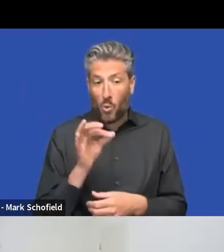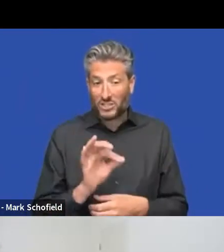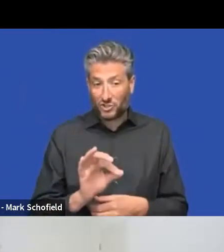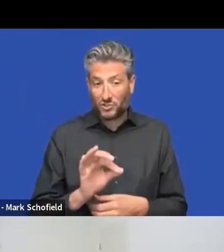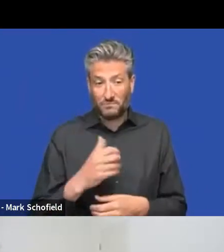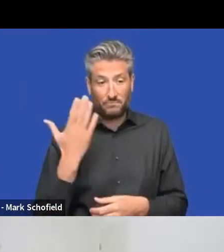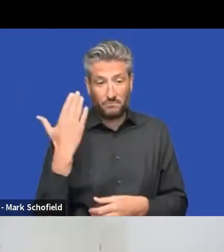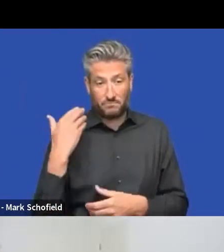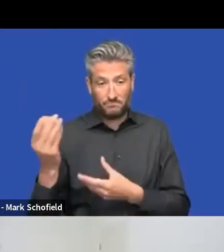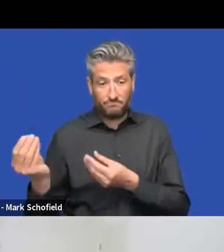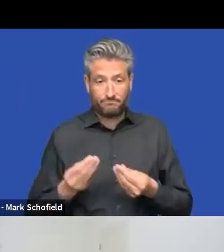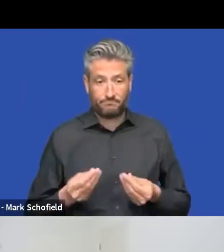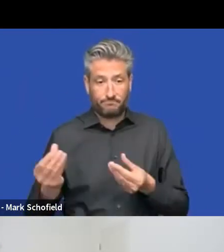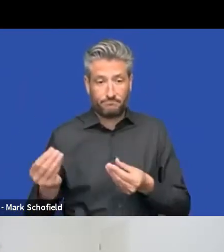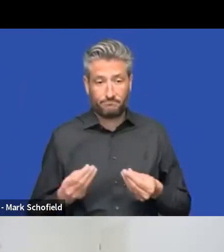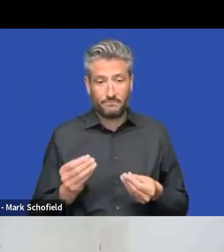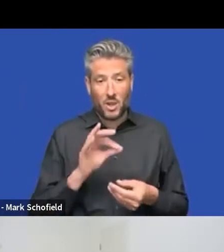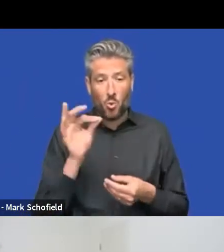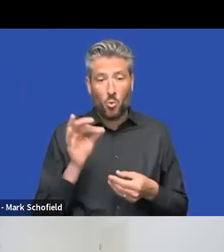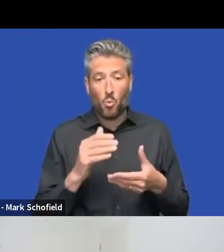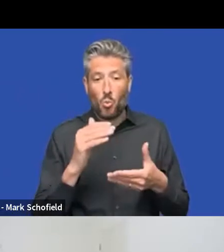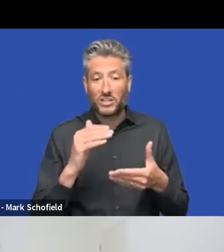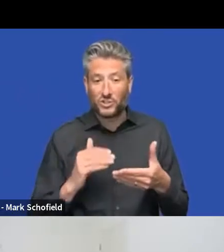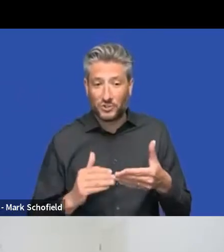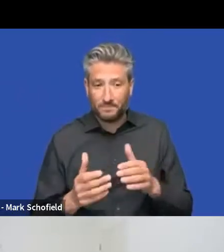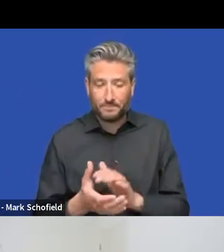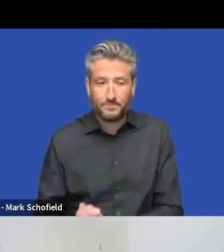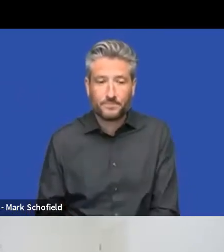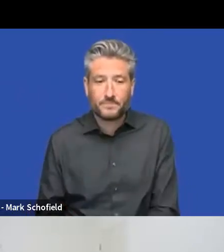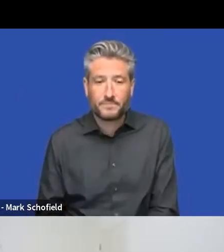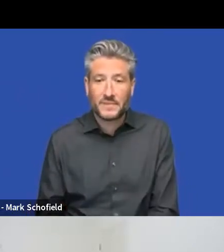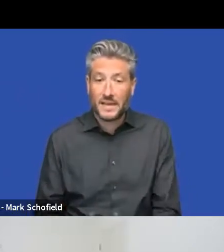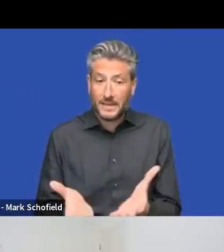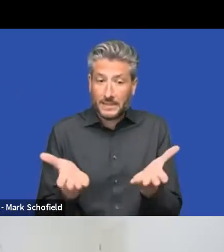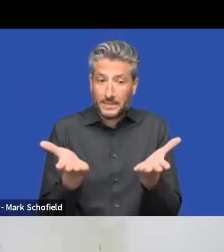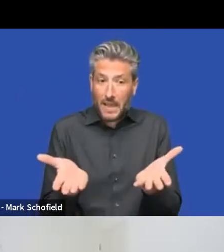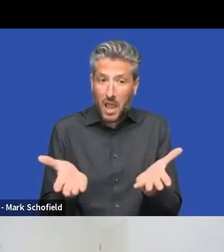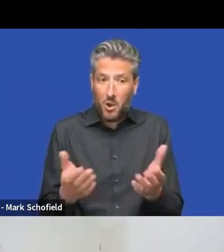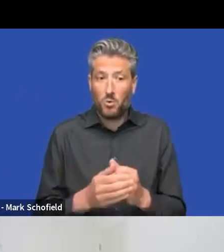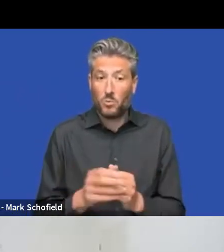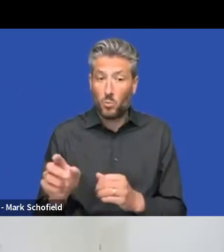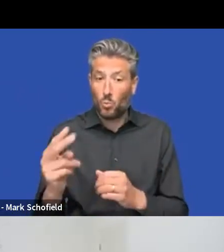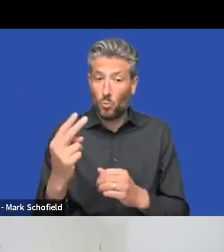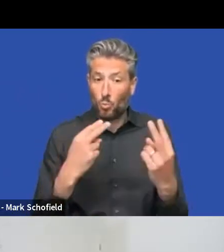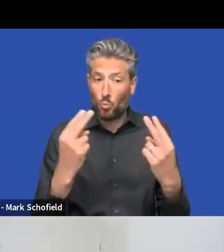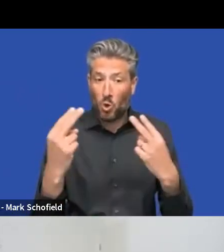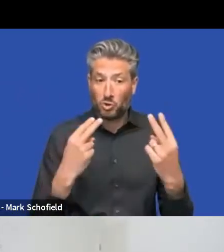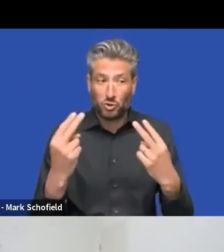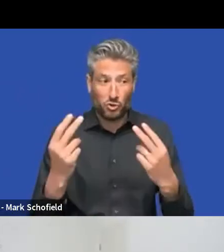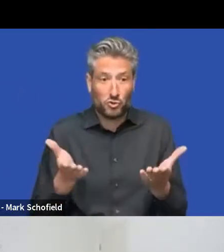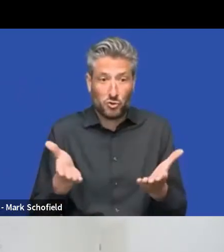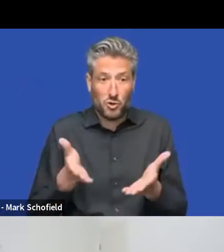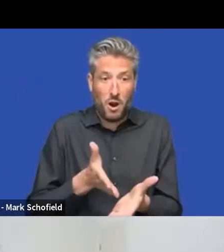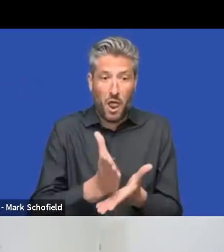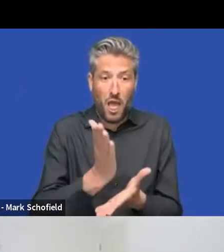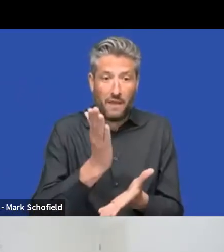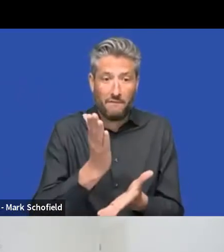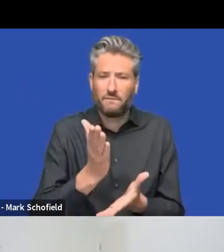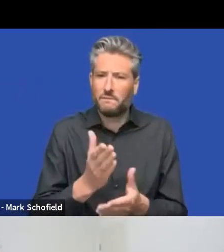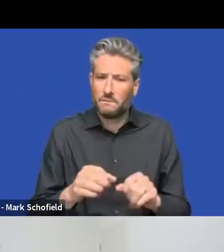anybody is watching live and they've got questions that they want to ask, then if you can use the Q and A feature of zoom, uh, so there should be a little button